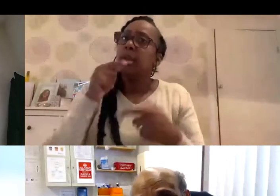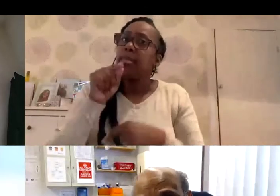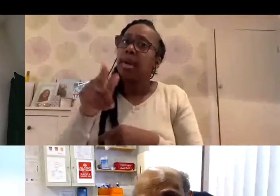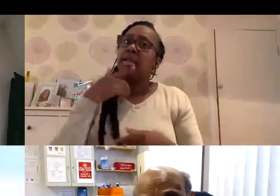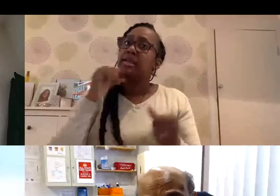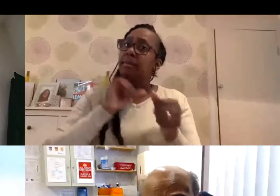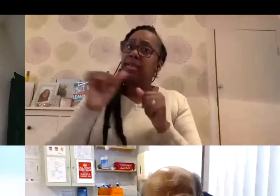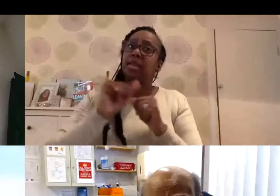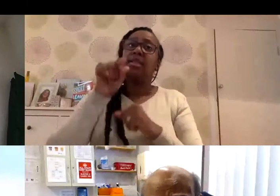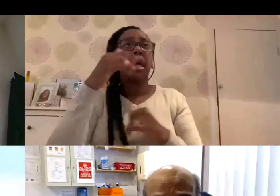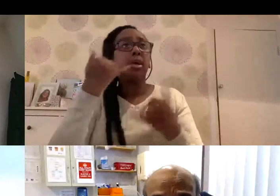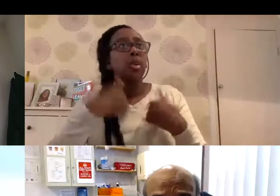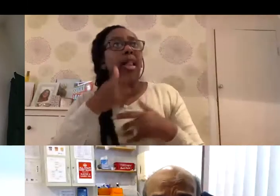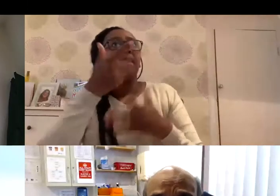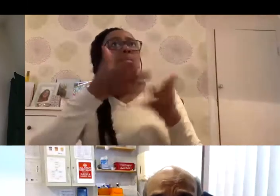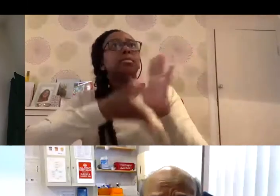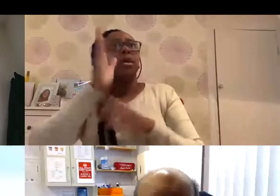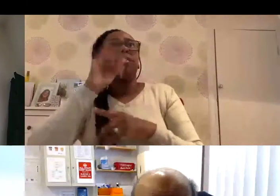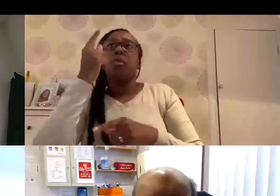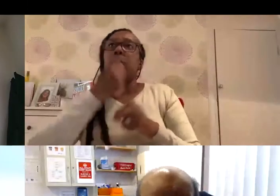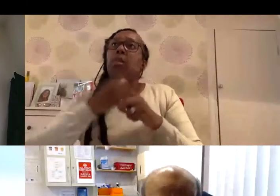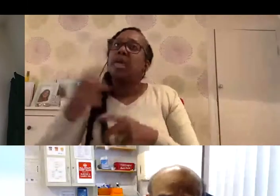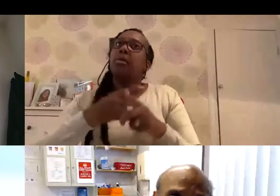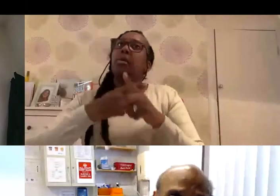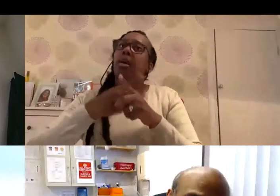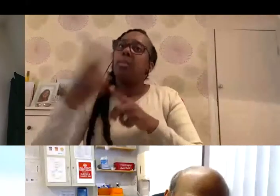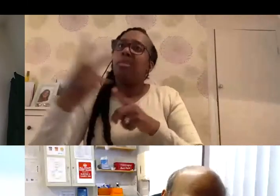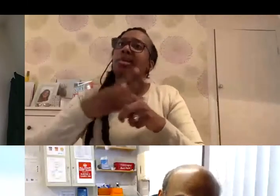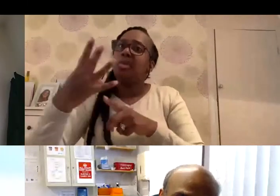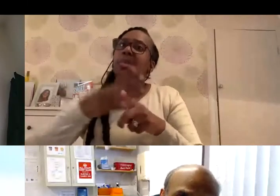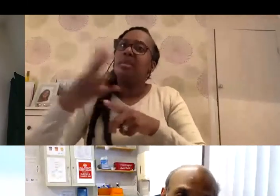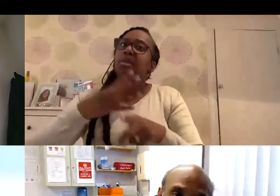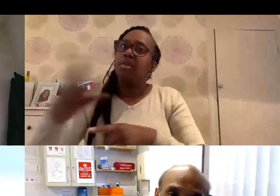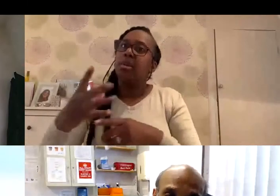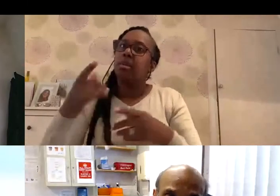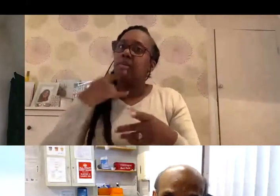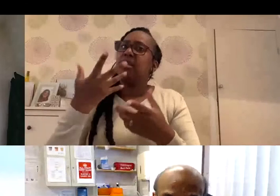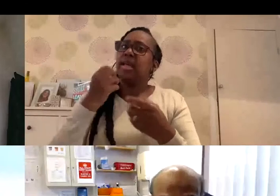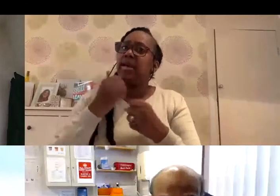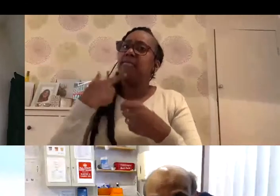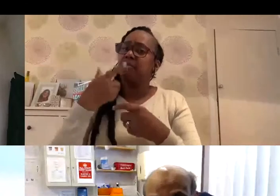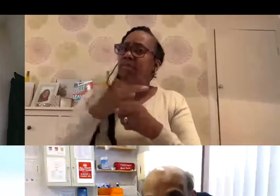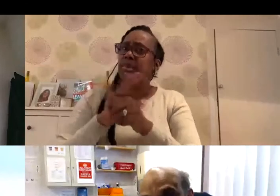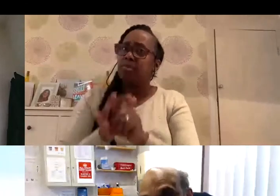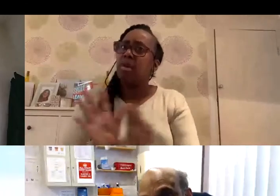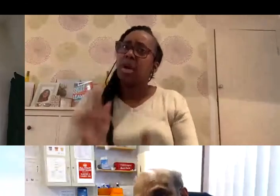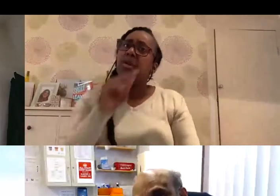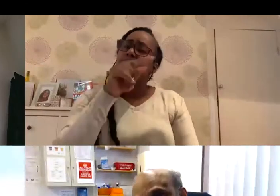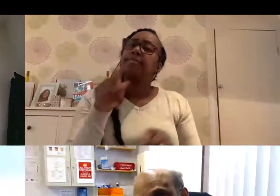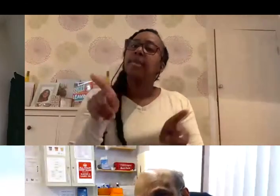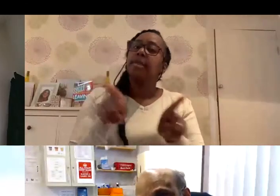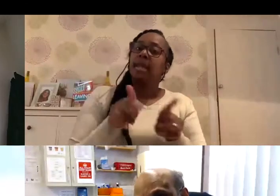better to be off for a week with the vaccine rather than to be asked for weeks and weeks with the disease. Yeah, I would totally agree